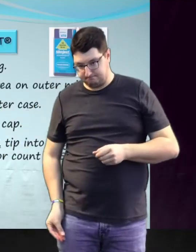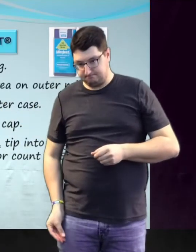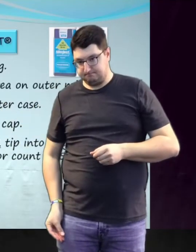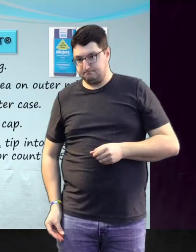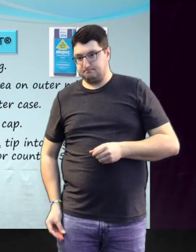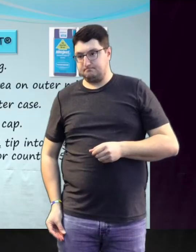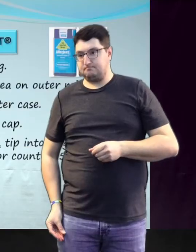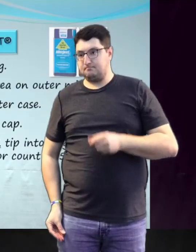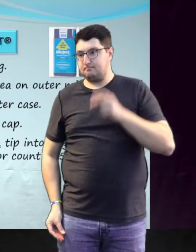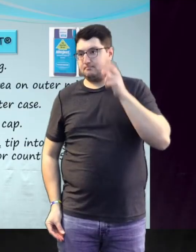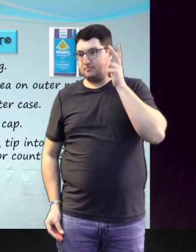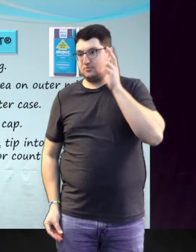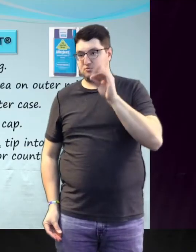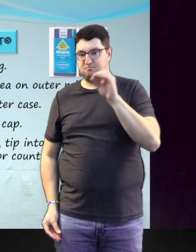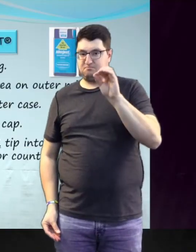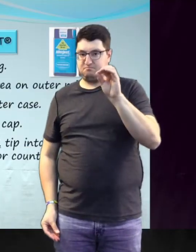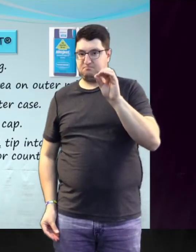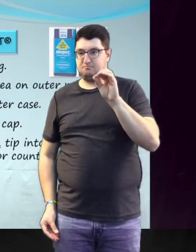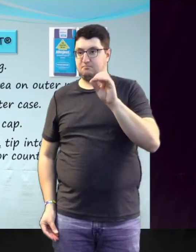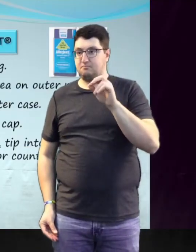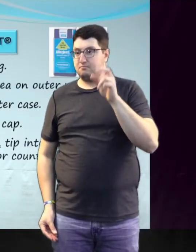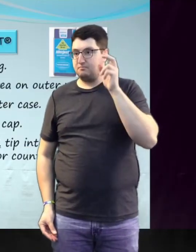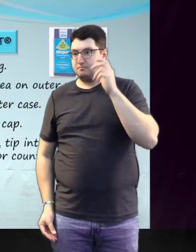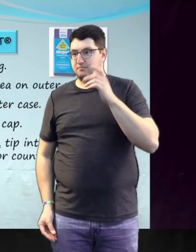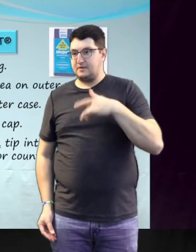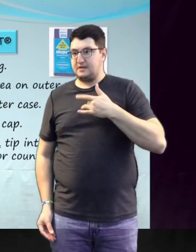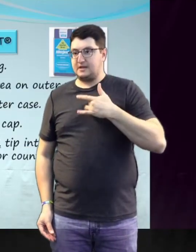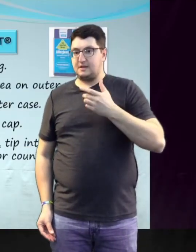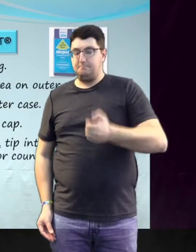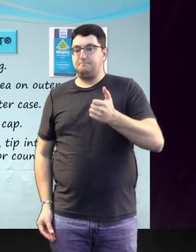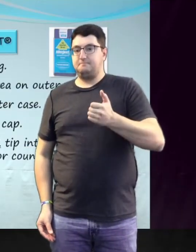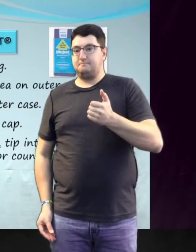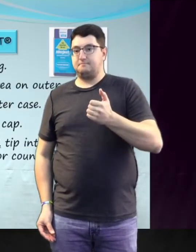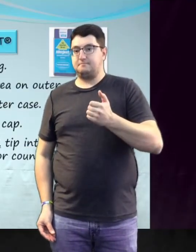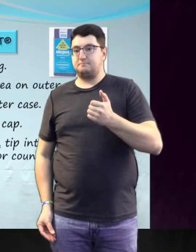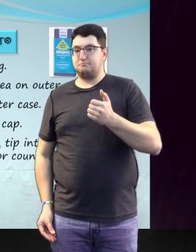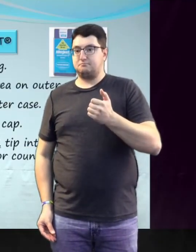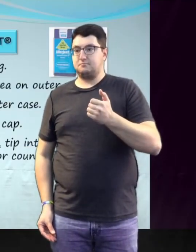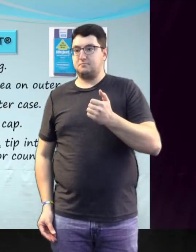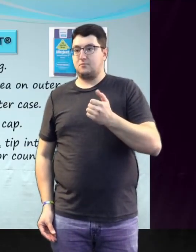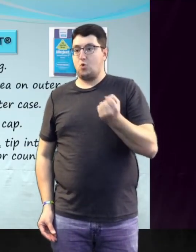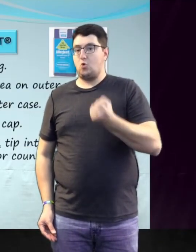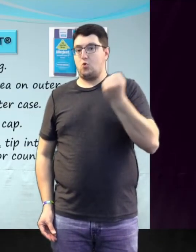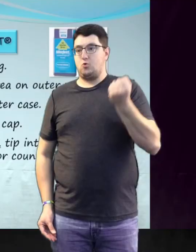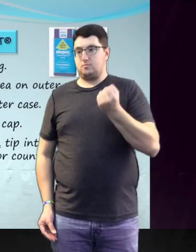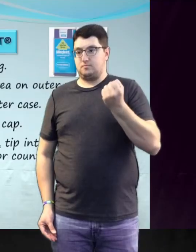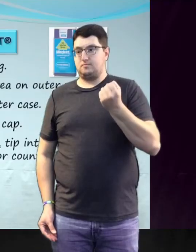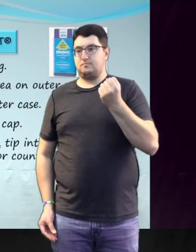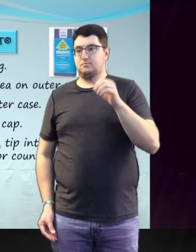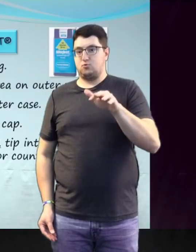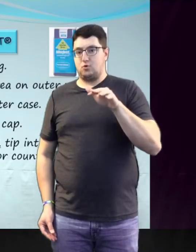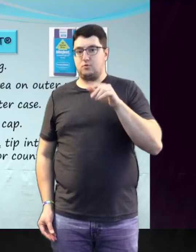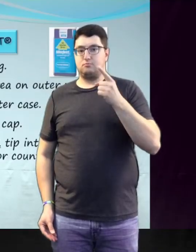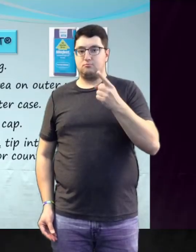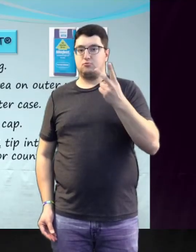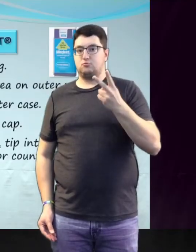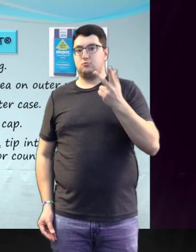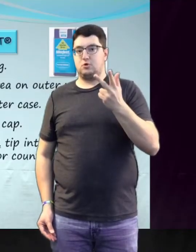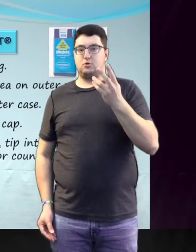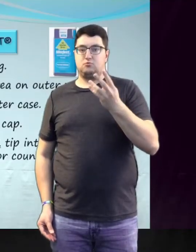tip into the outer middle thigh at a 90 degree angle until you hear it click. Then hold in place for a slow